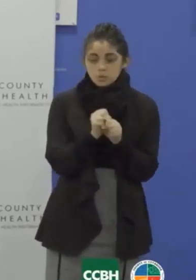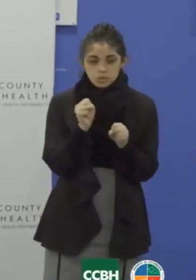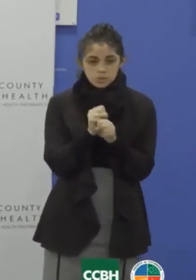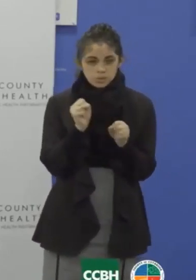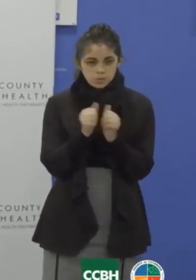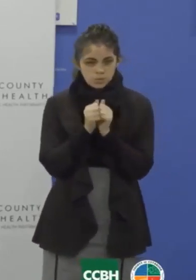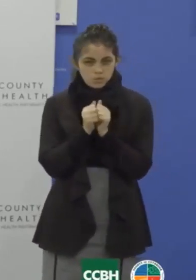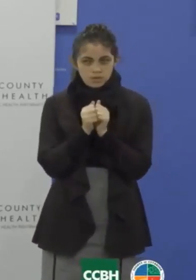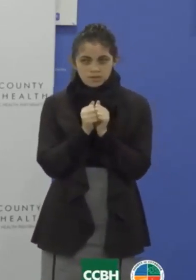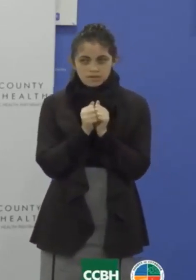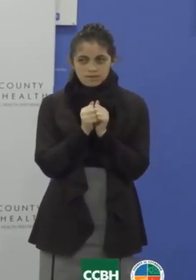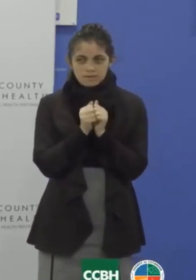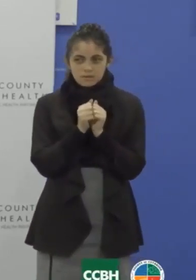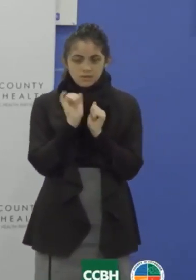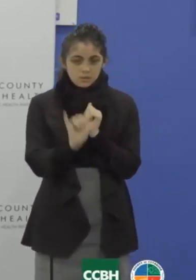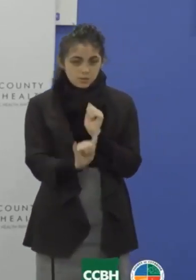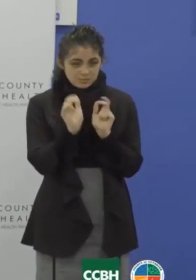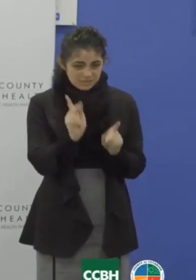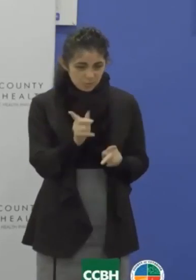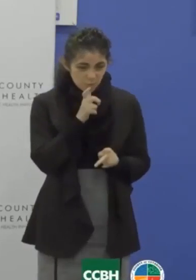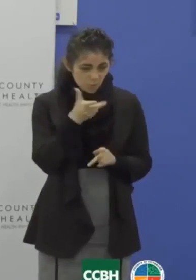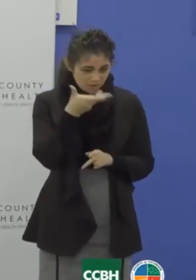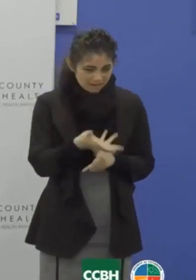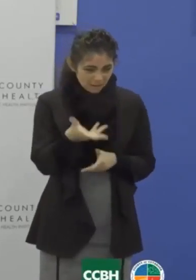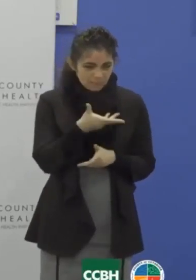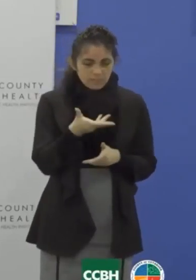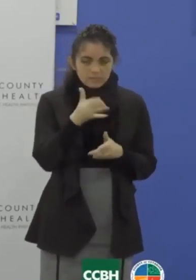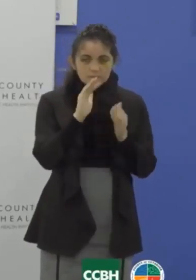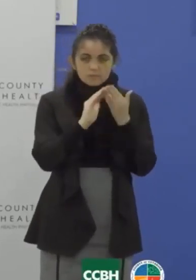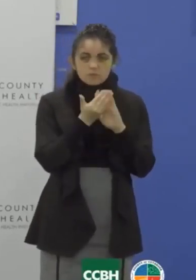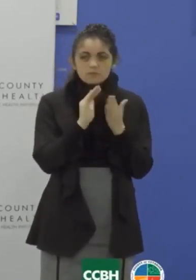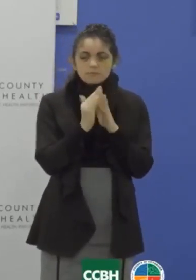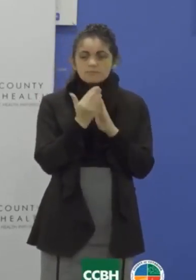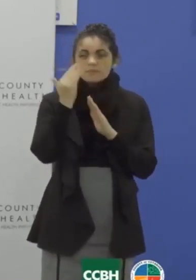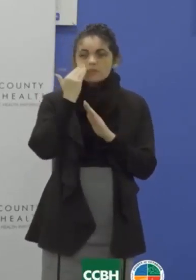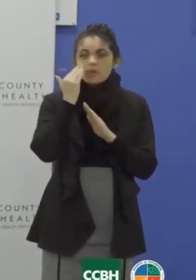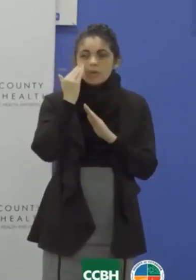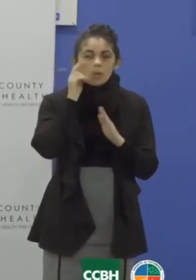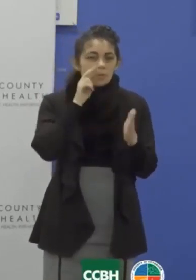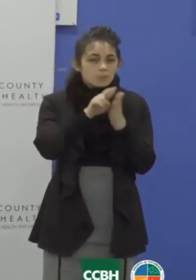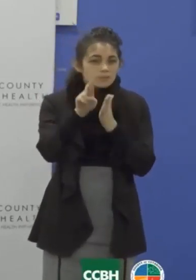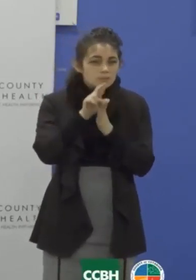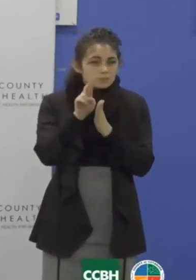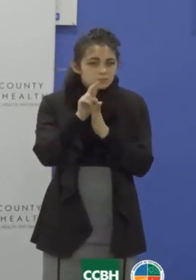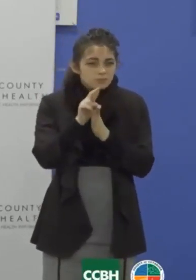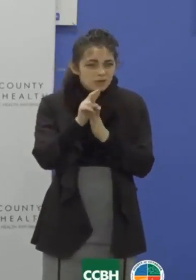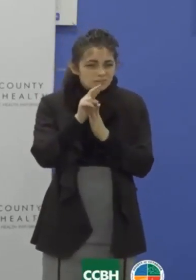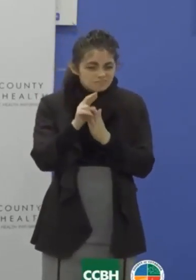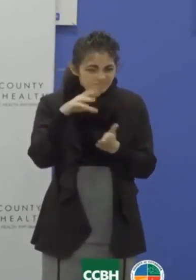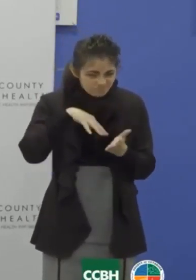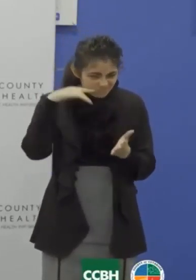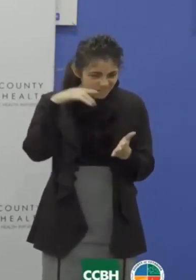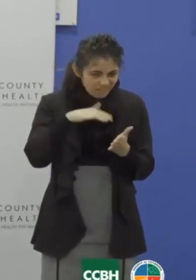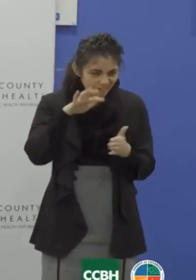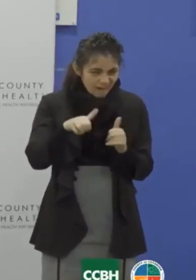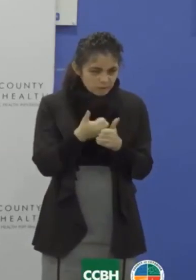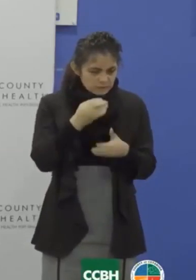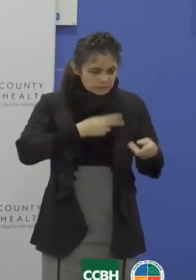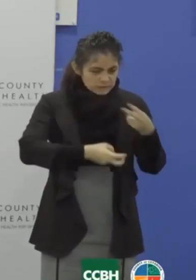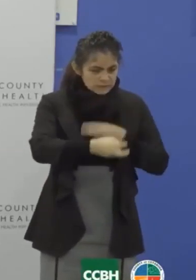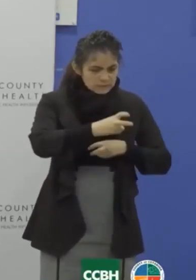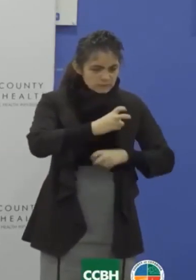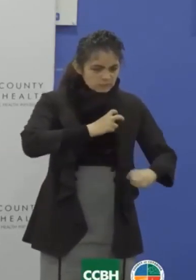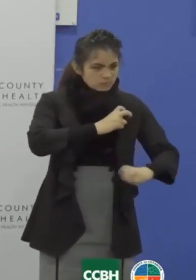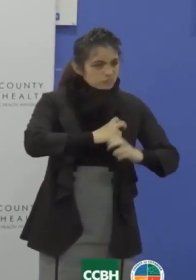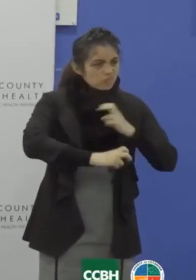closely with the obstetrics care providers here in the community on a research study to better understand how transmission and protection